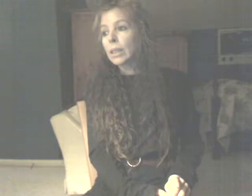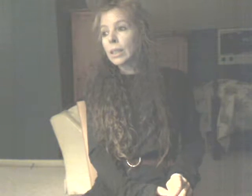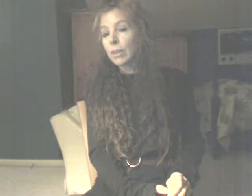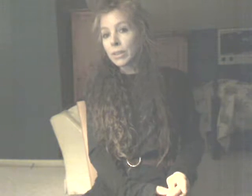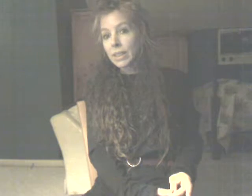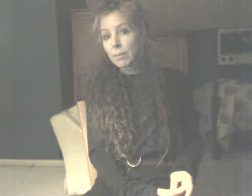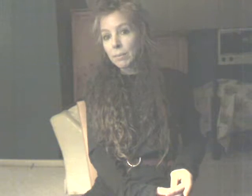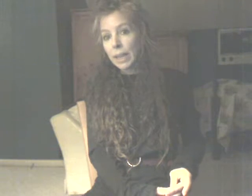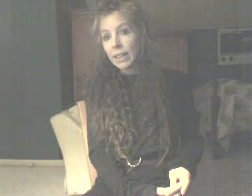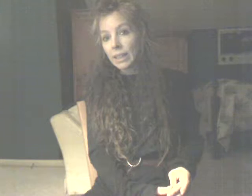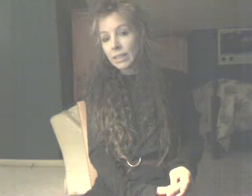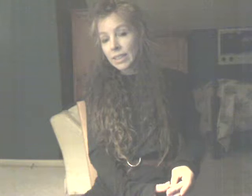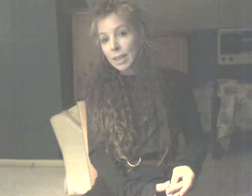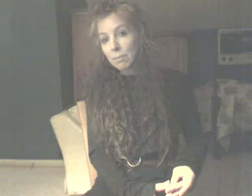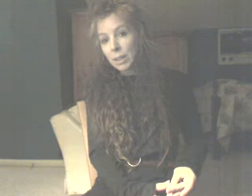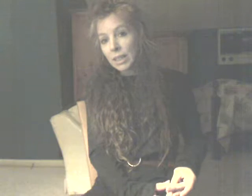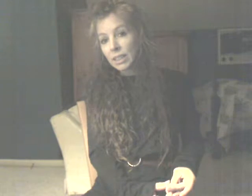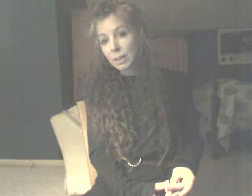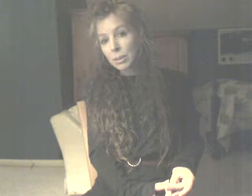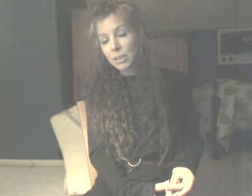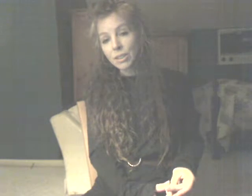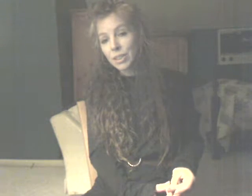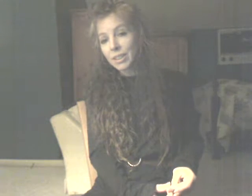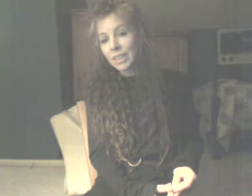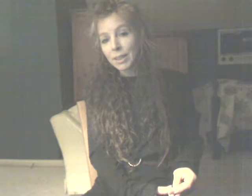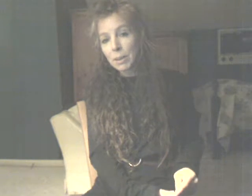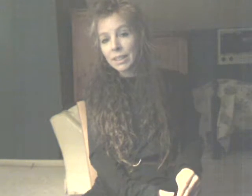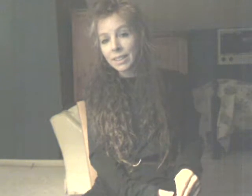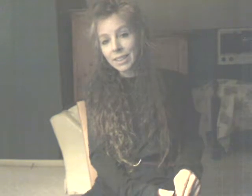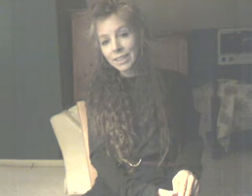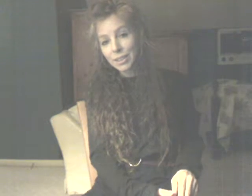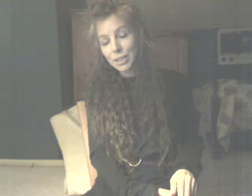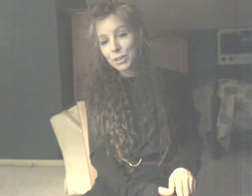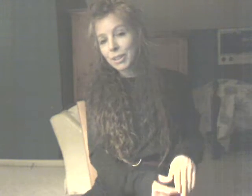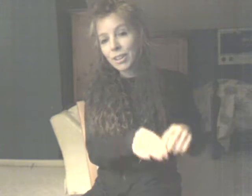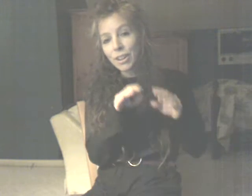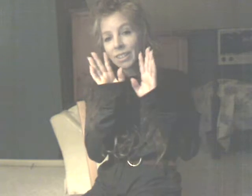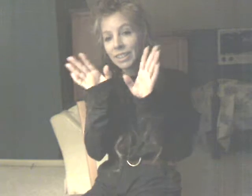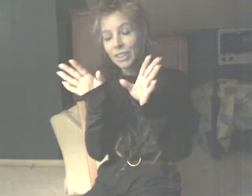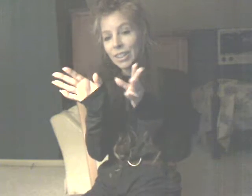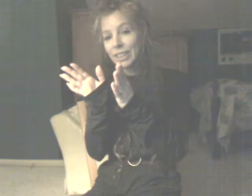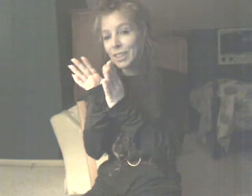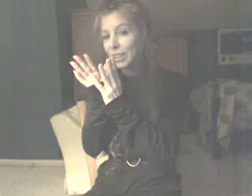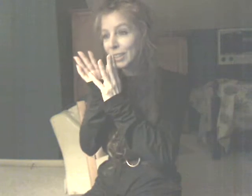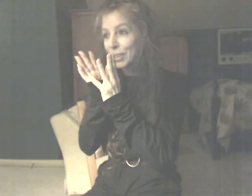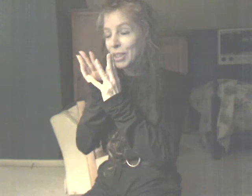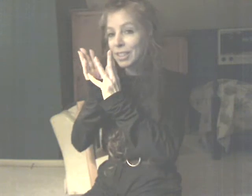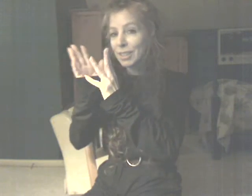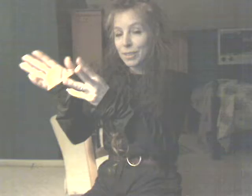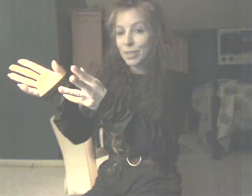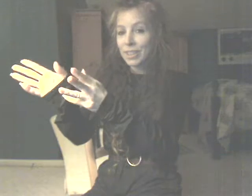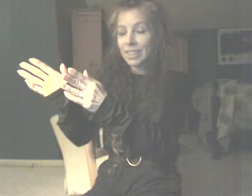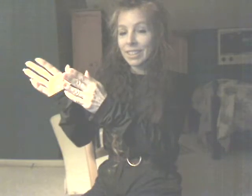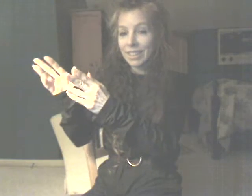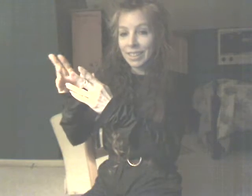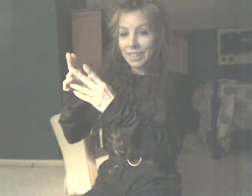Or does that mean, does that mean the person is just needing mending and just calling, calling, calling across, across a, uh,